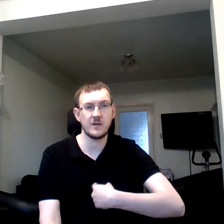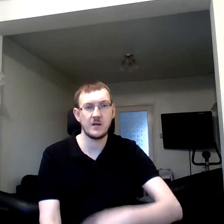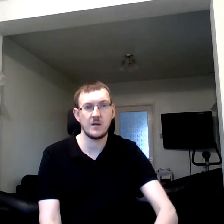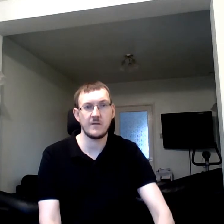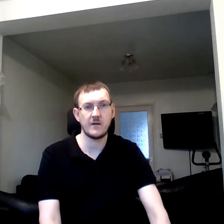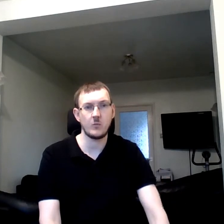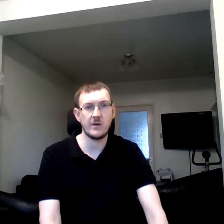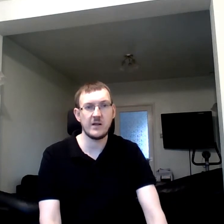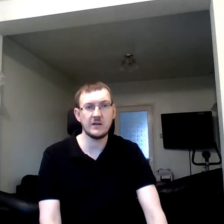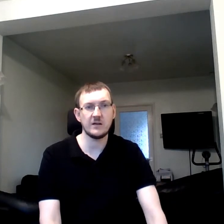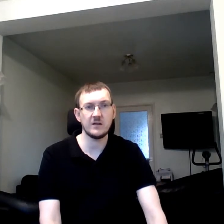Then will.